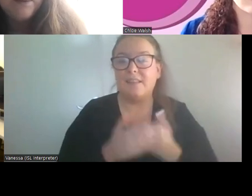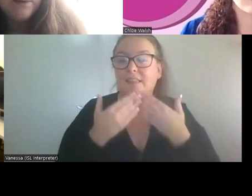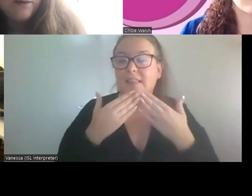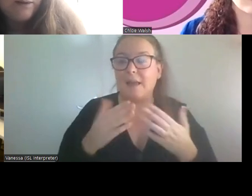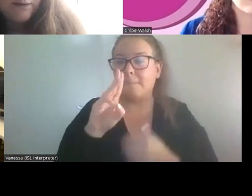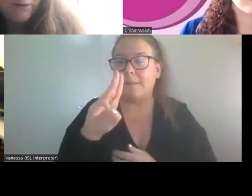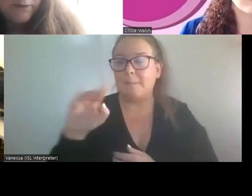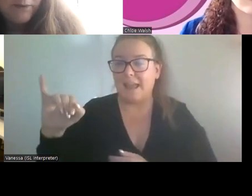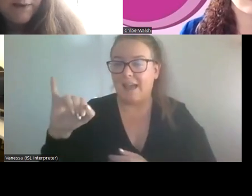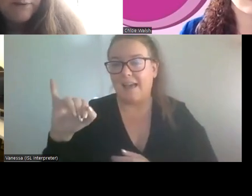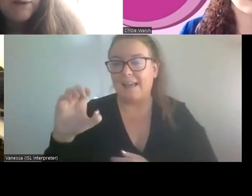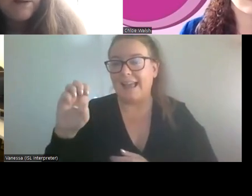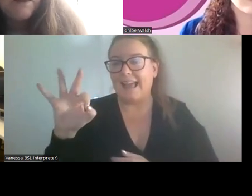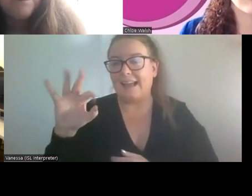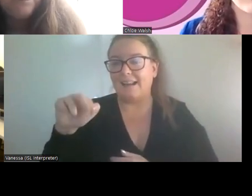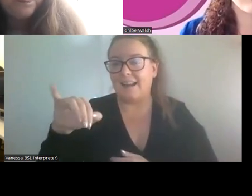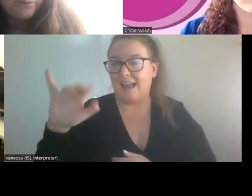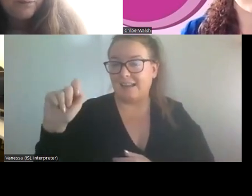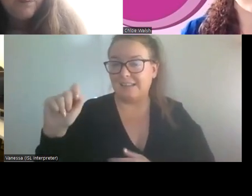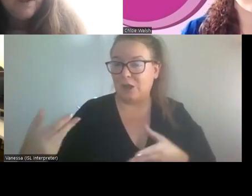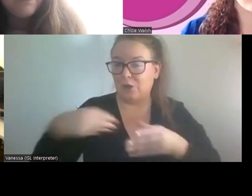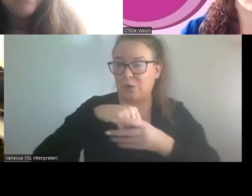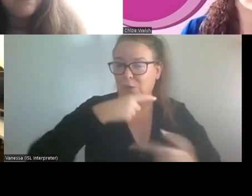including us in our, in their wonderful festival. Um,